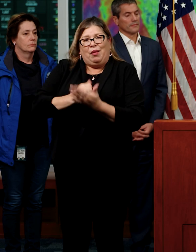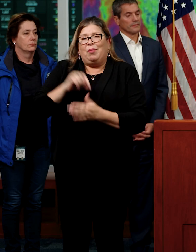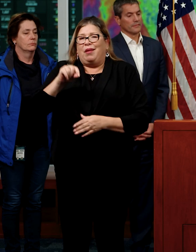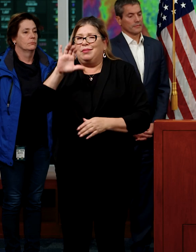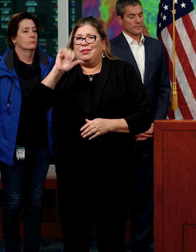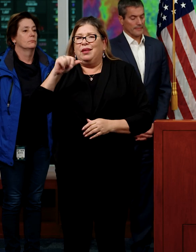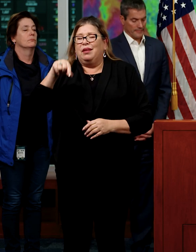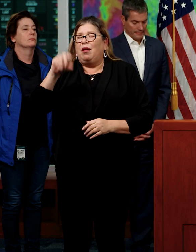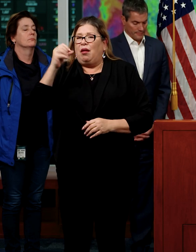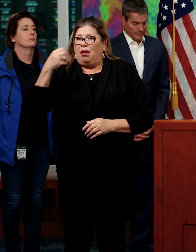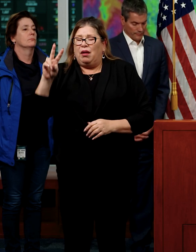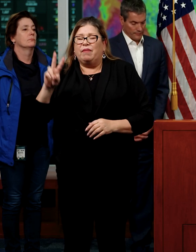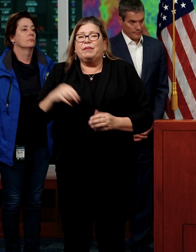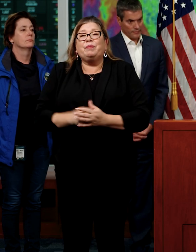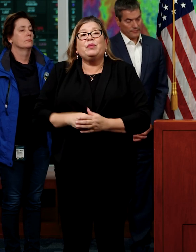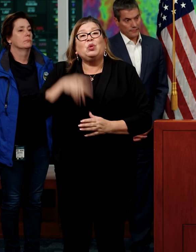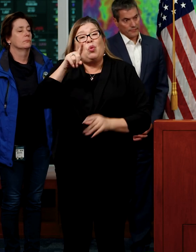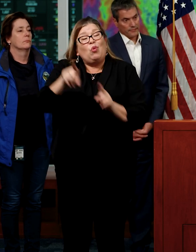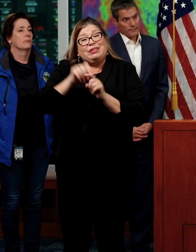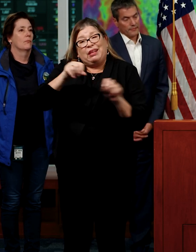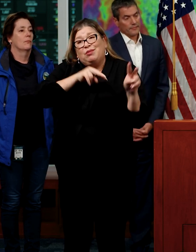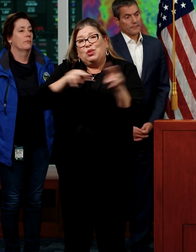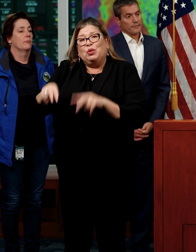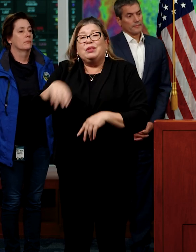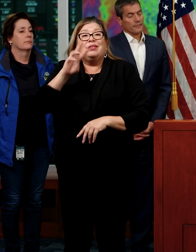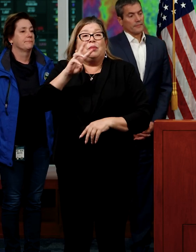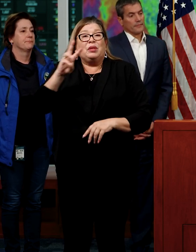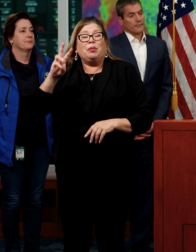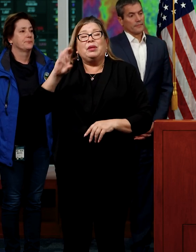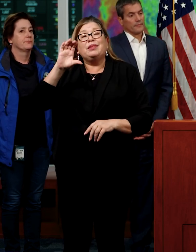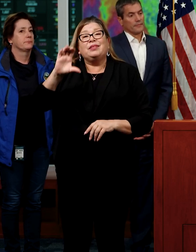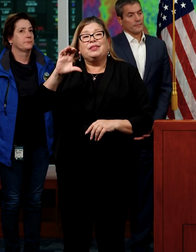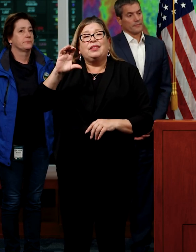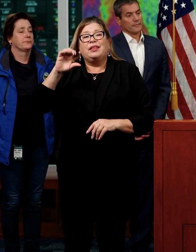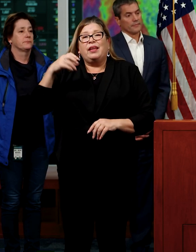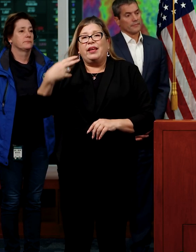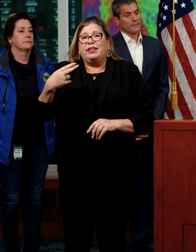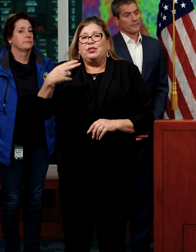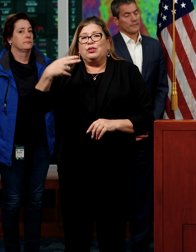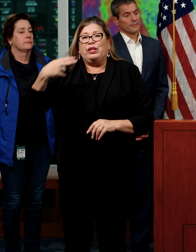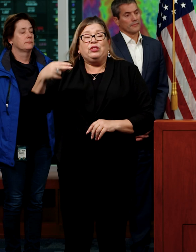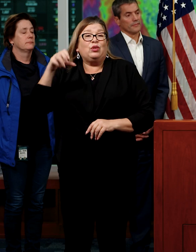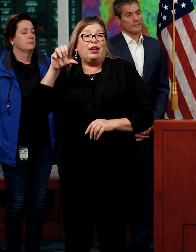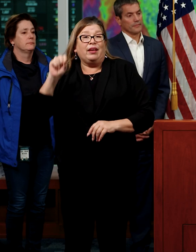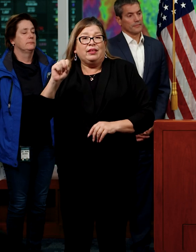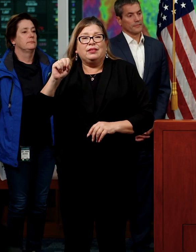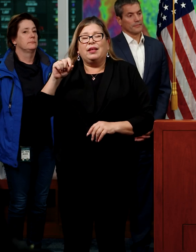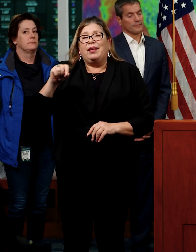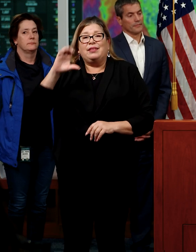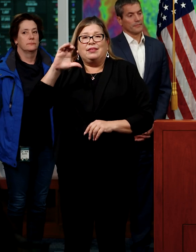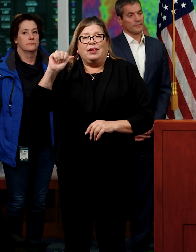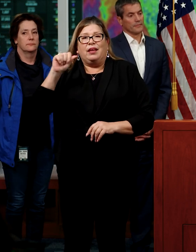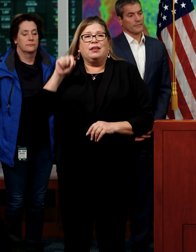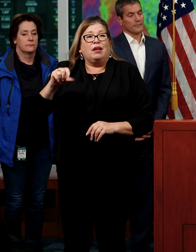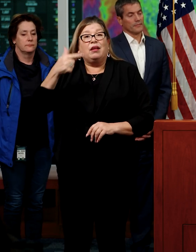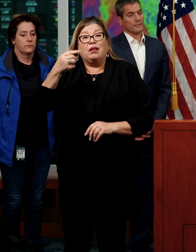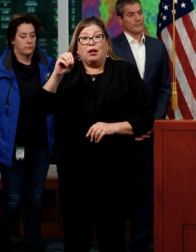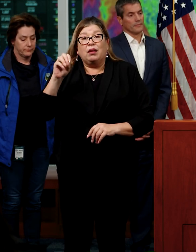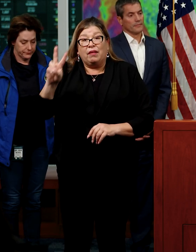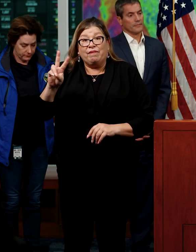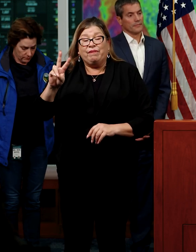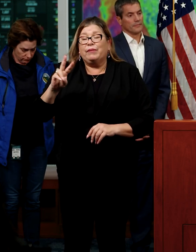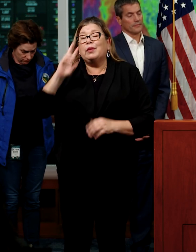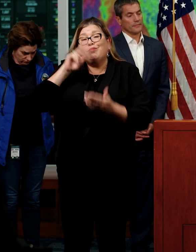encourages you to visit www.chhs.ca.gov